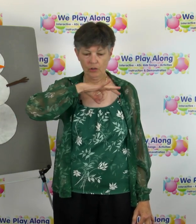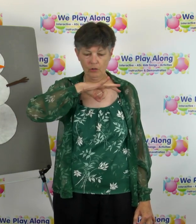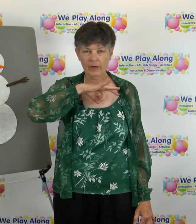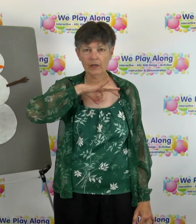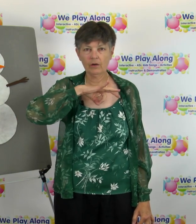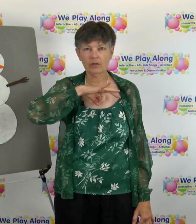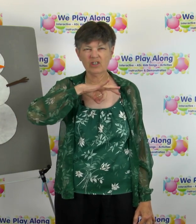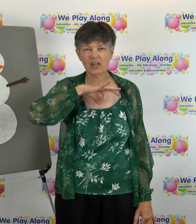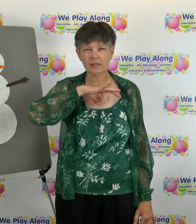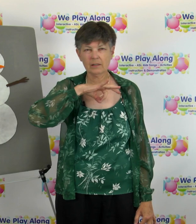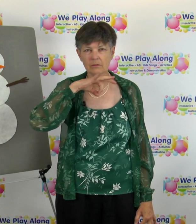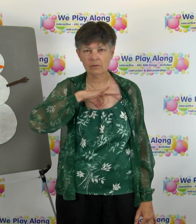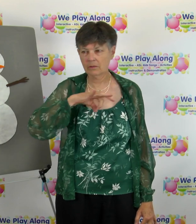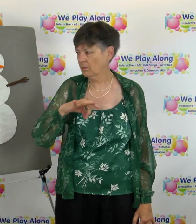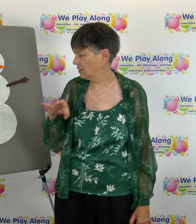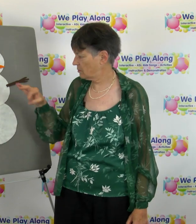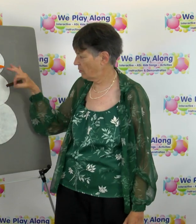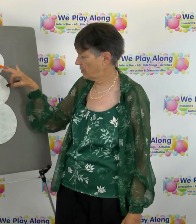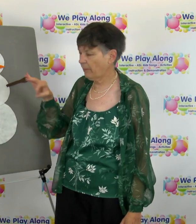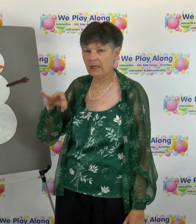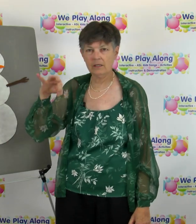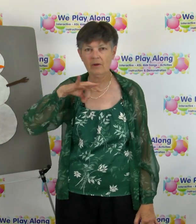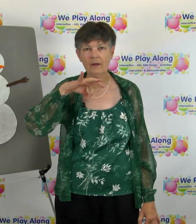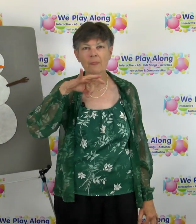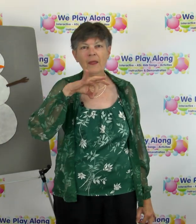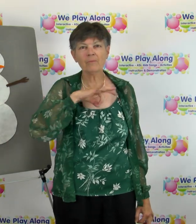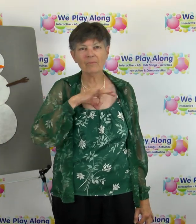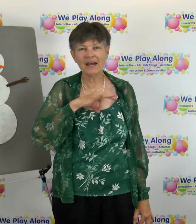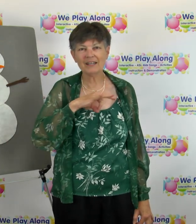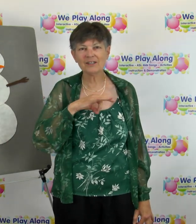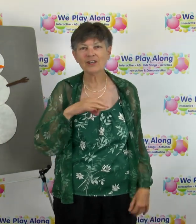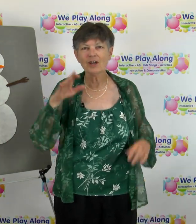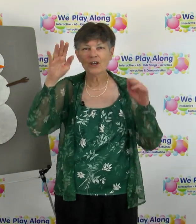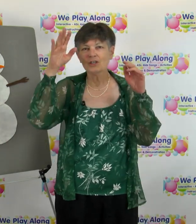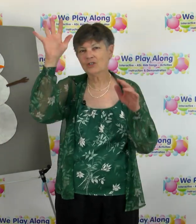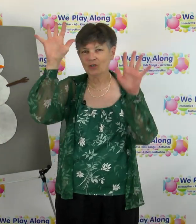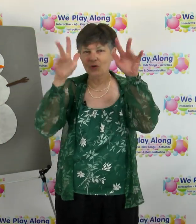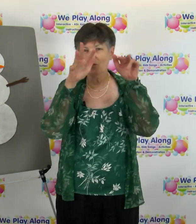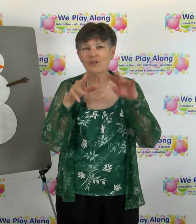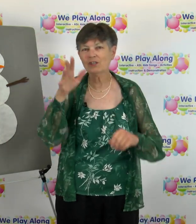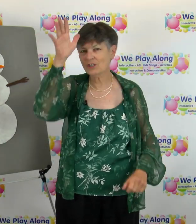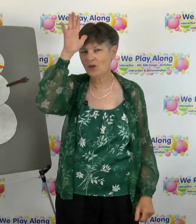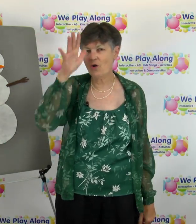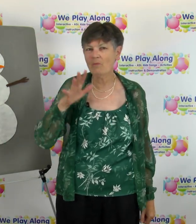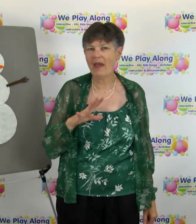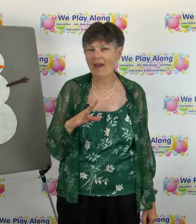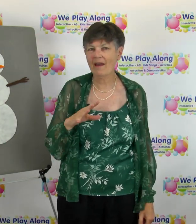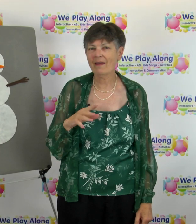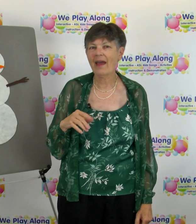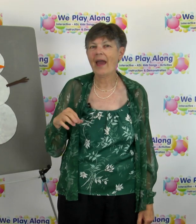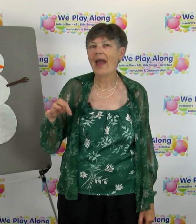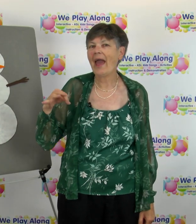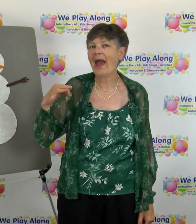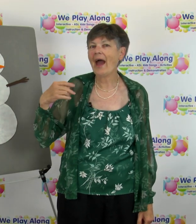circle right here on your chest because that's where his button is right buttons to the snowman add